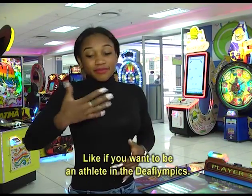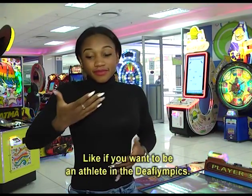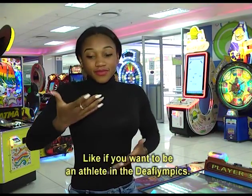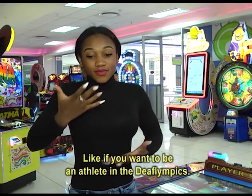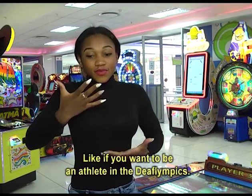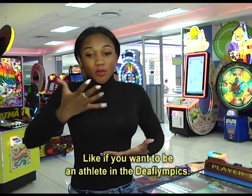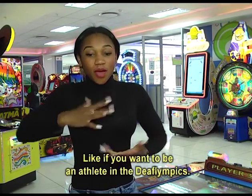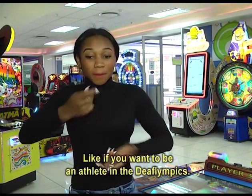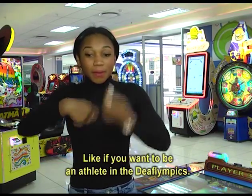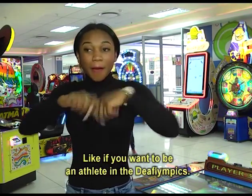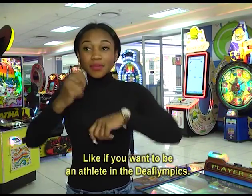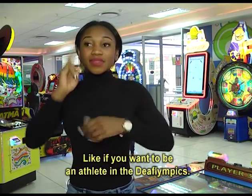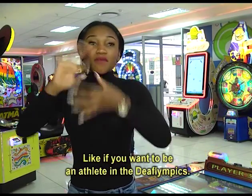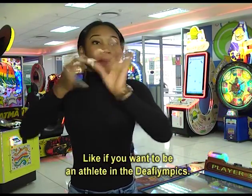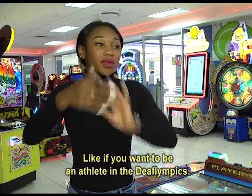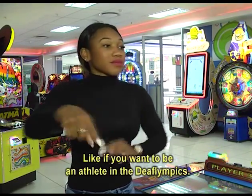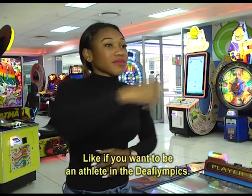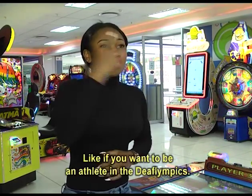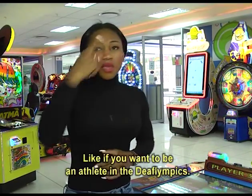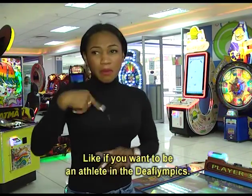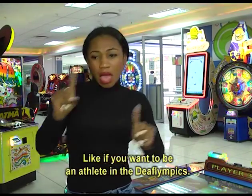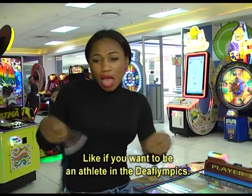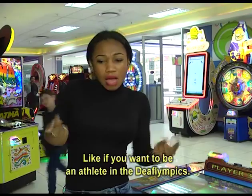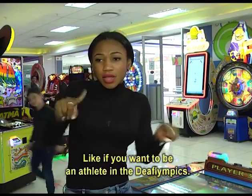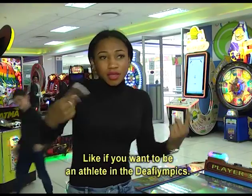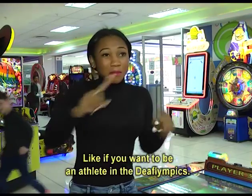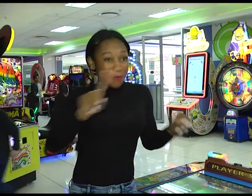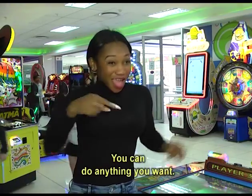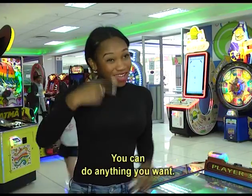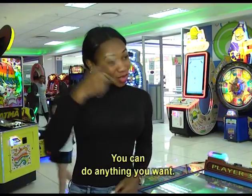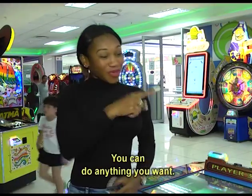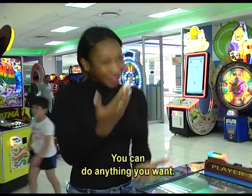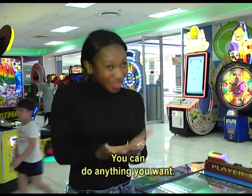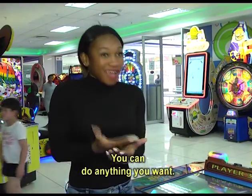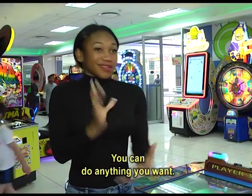Like if you want to be an athlete in the Deaflympics. You can do anything you want.